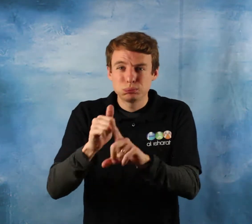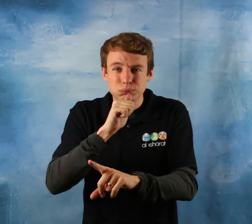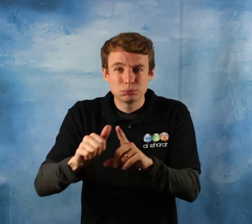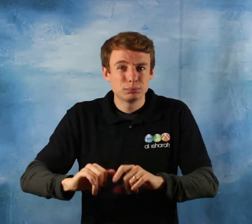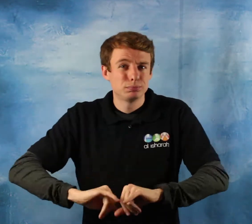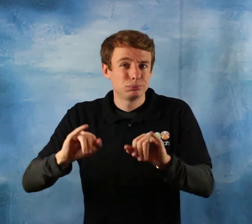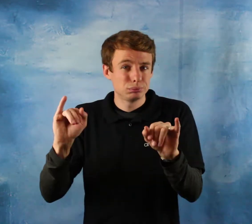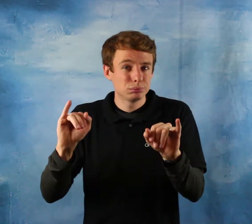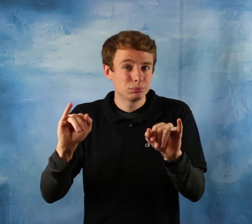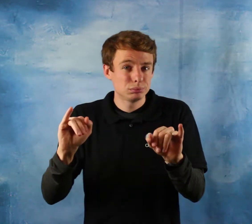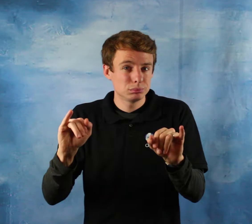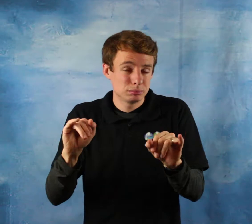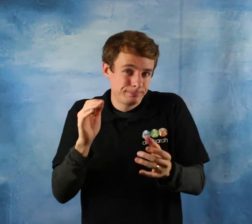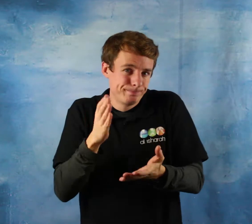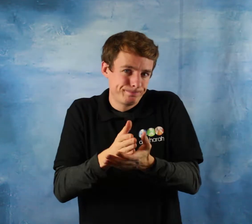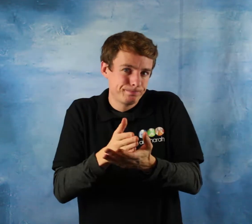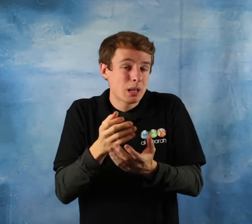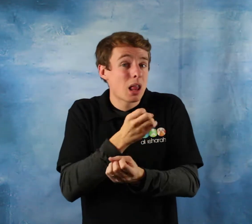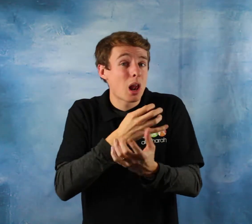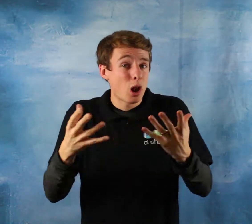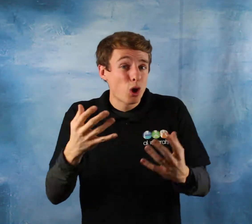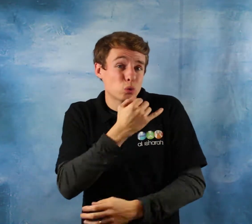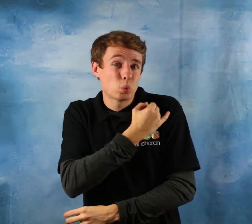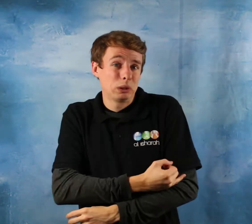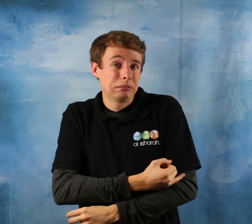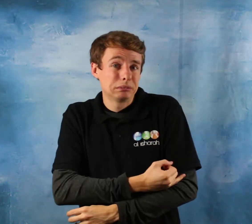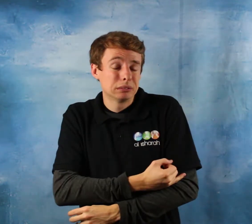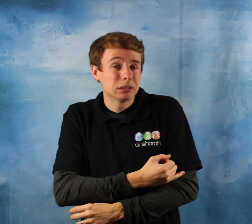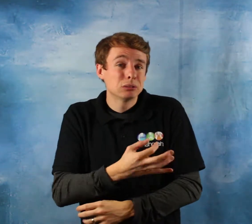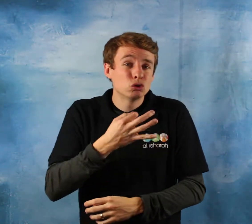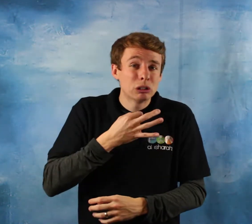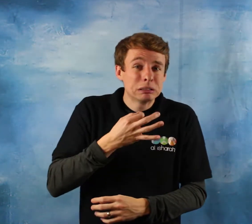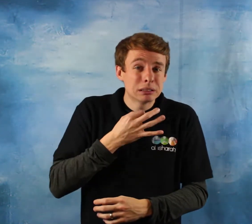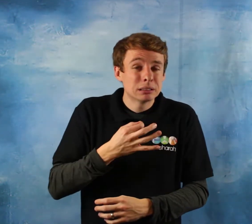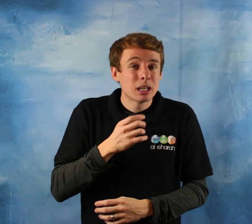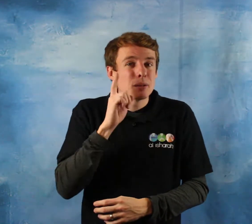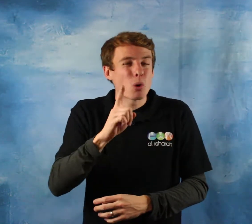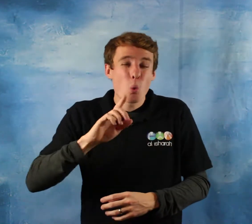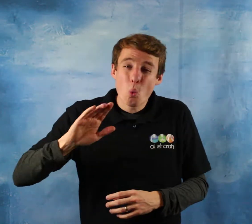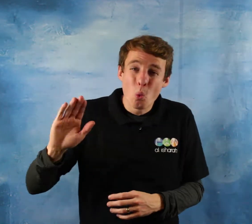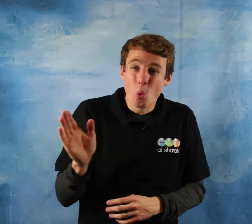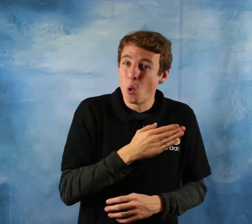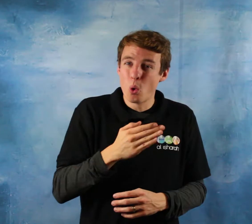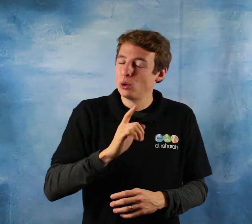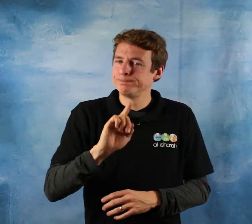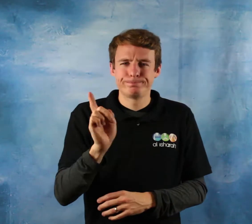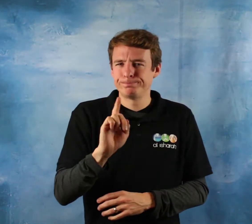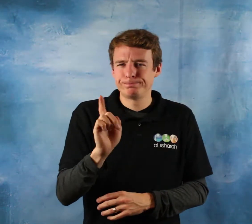exceptions. A woman is not always weak. There may be a strong woman. But the Quran addresses the norms and